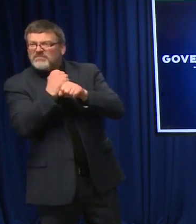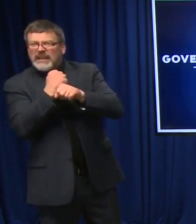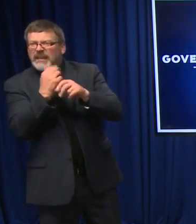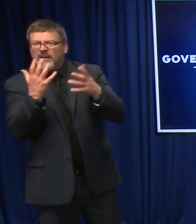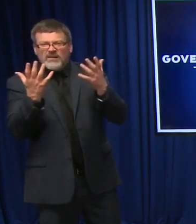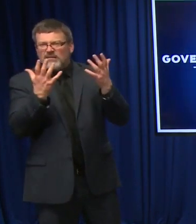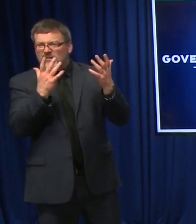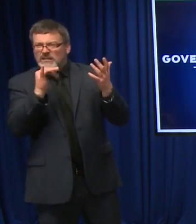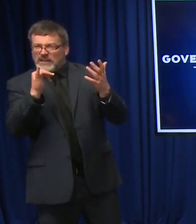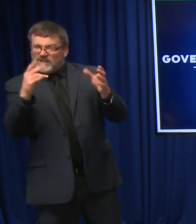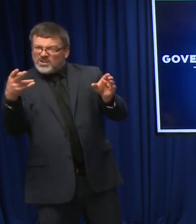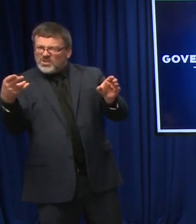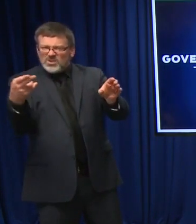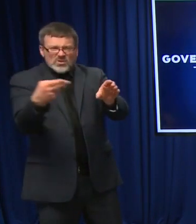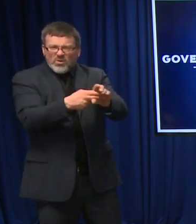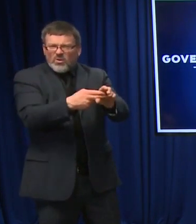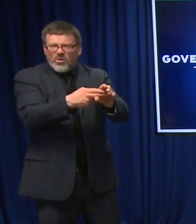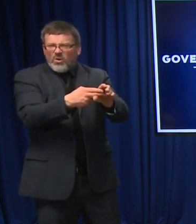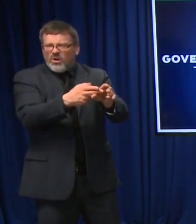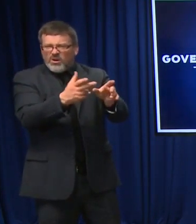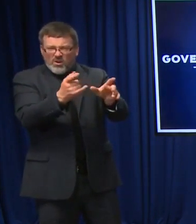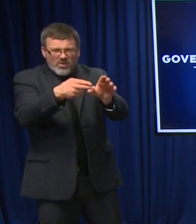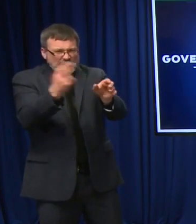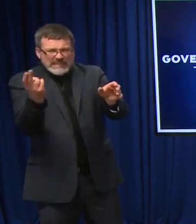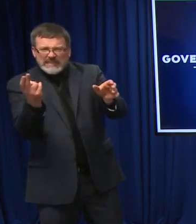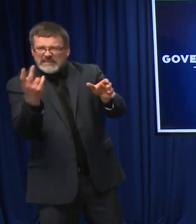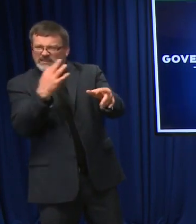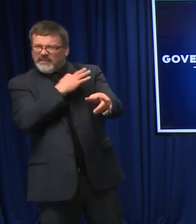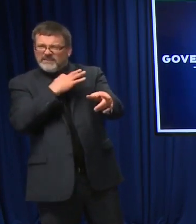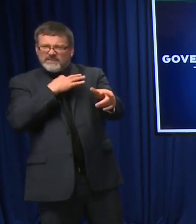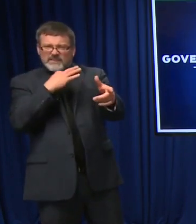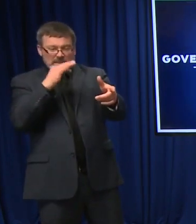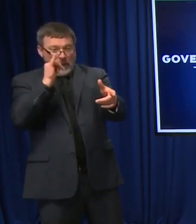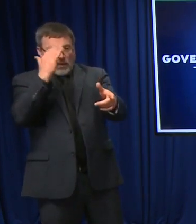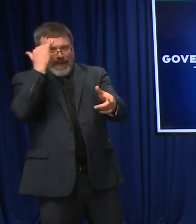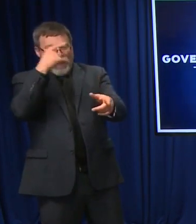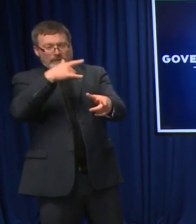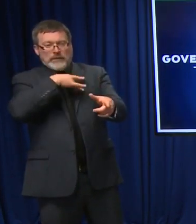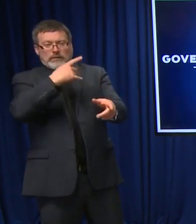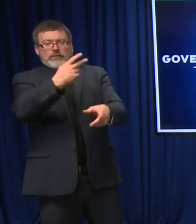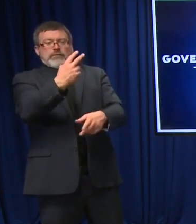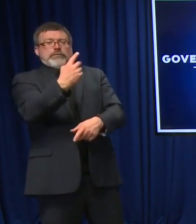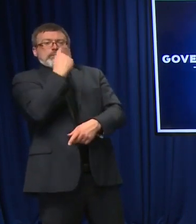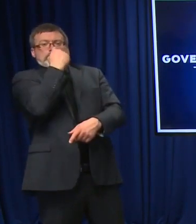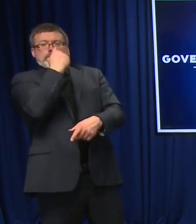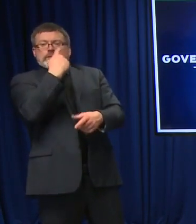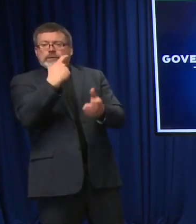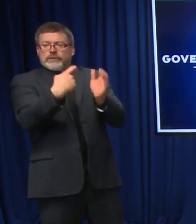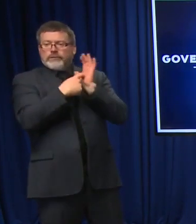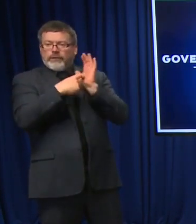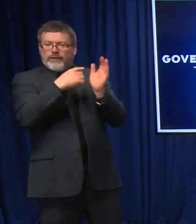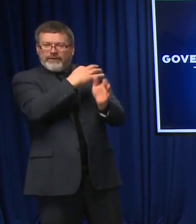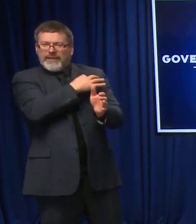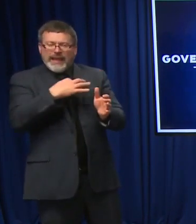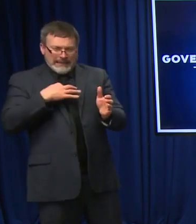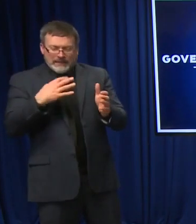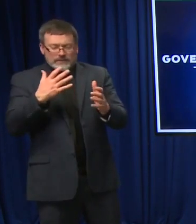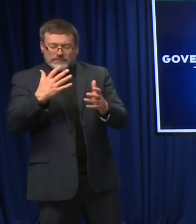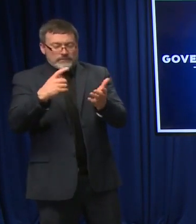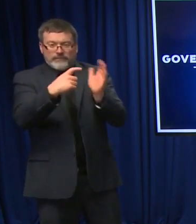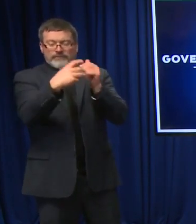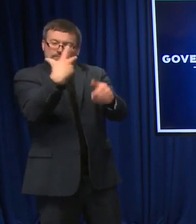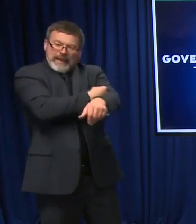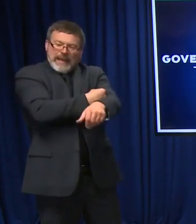that people might leave the job, so where do the people come from? Right. So the non